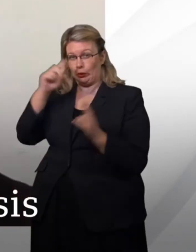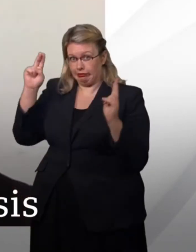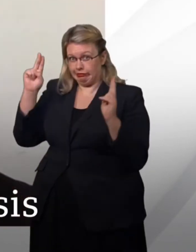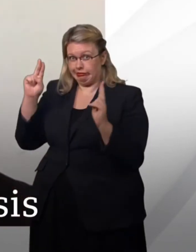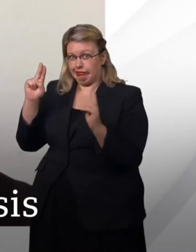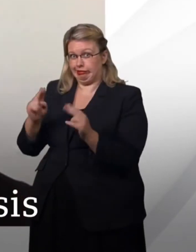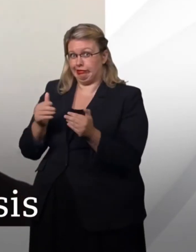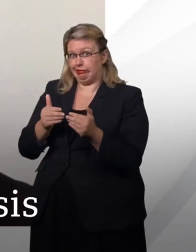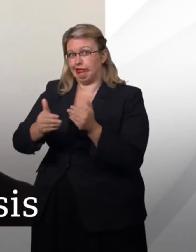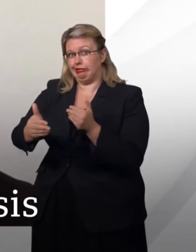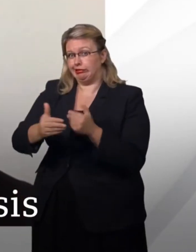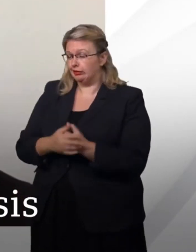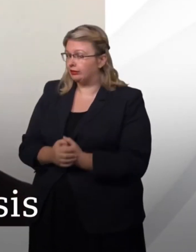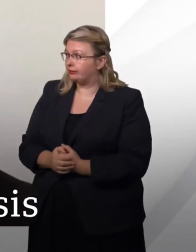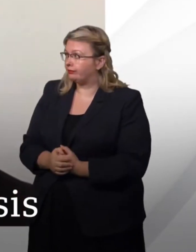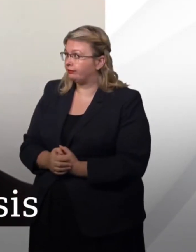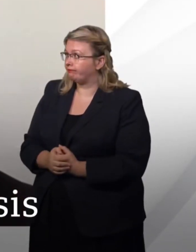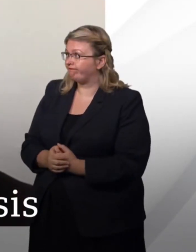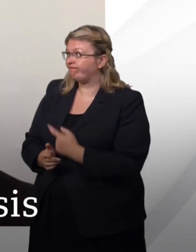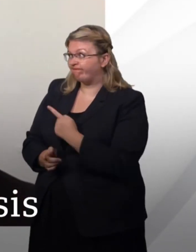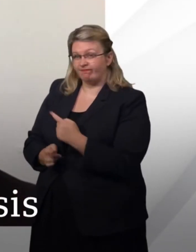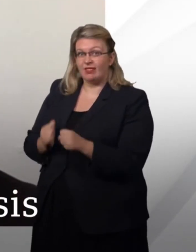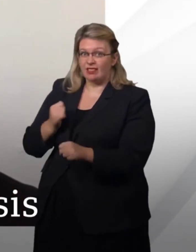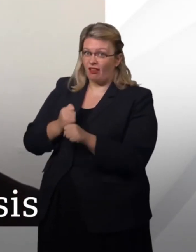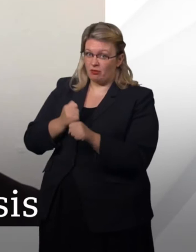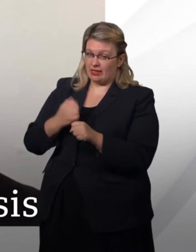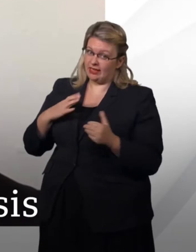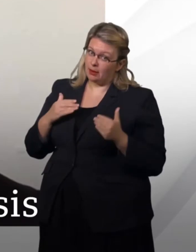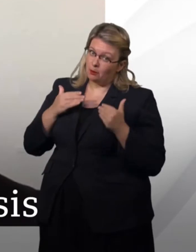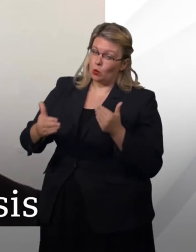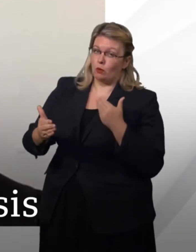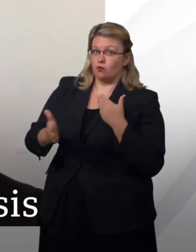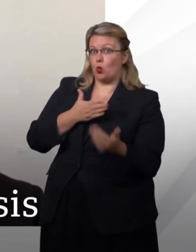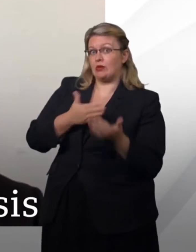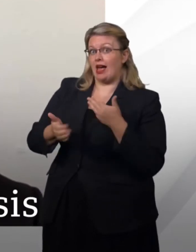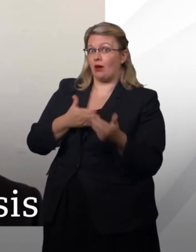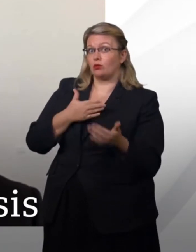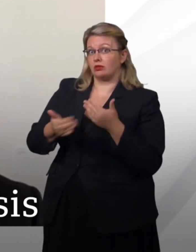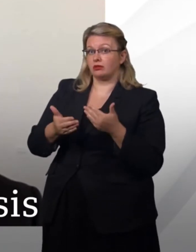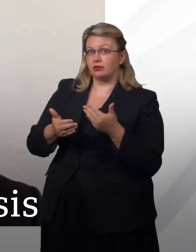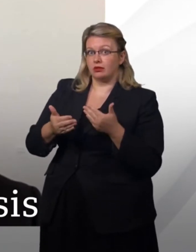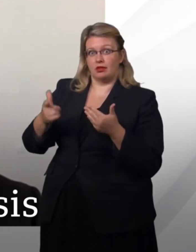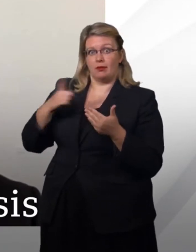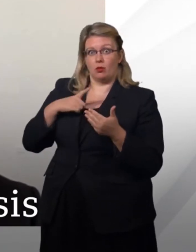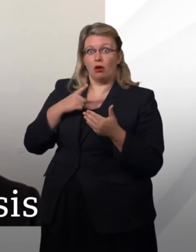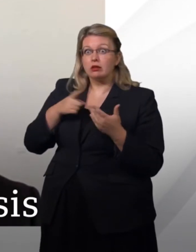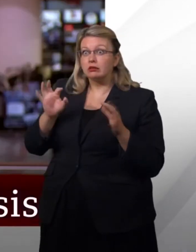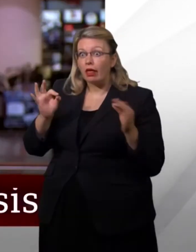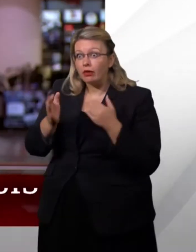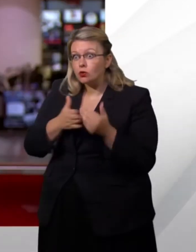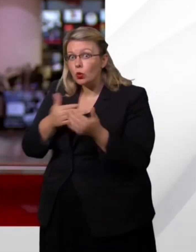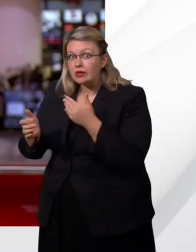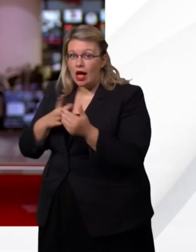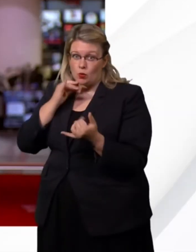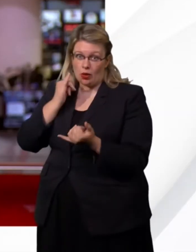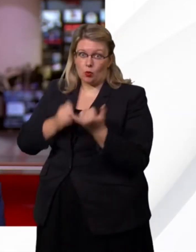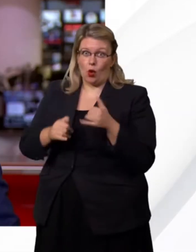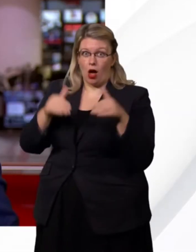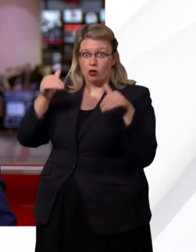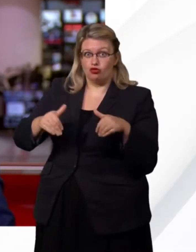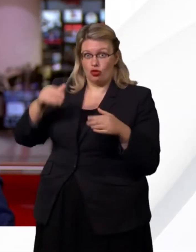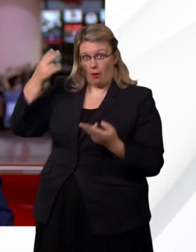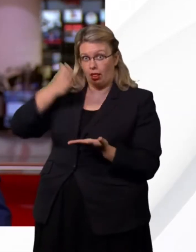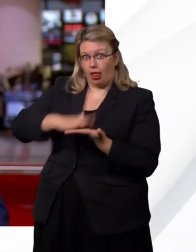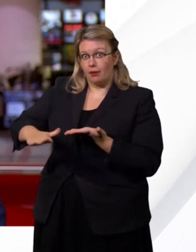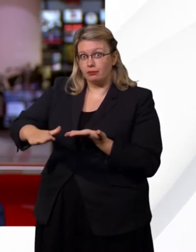The government needs to solve this in the next few days. It's that urgent to avoid significant disruption in our stores. We'll have